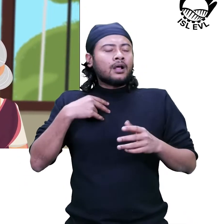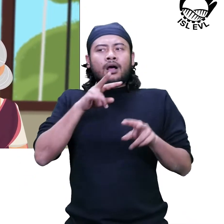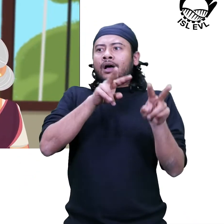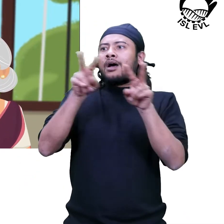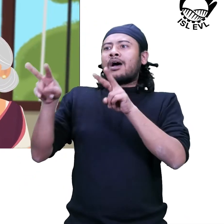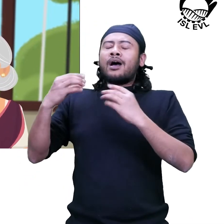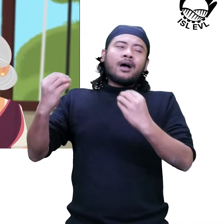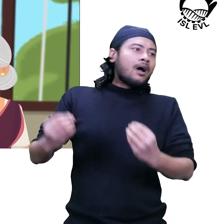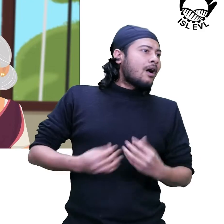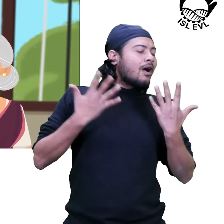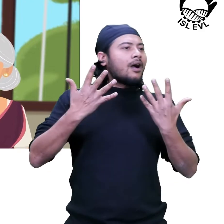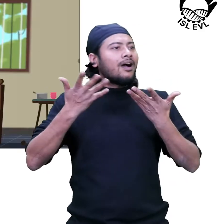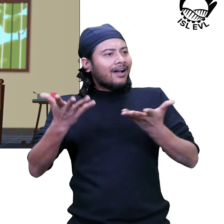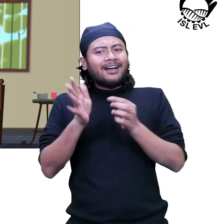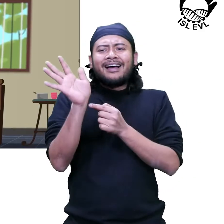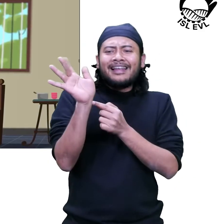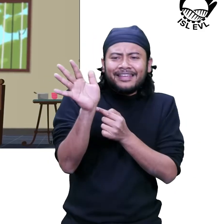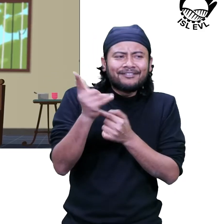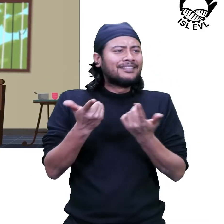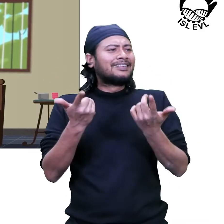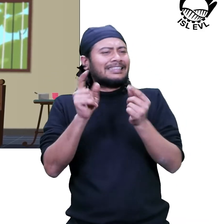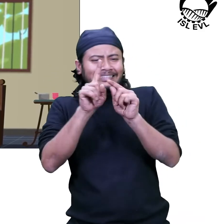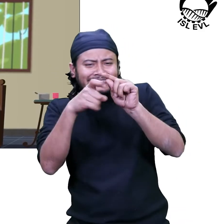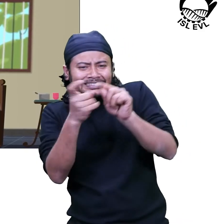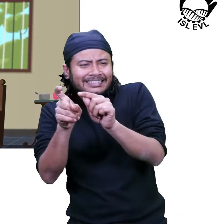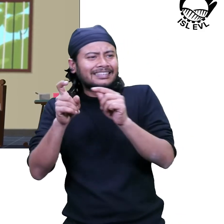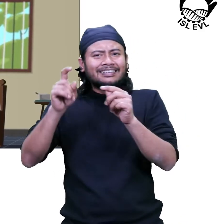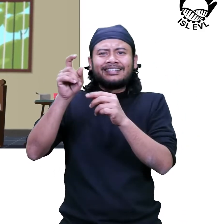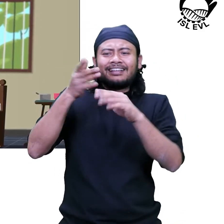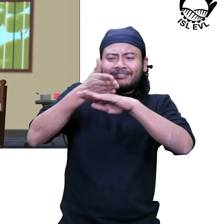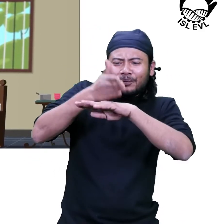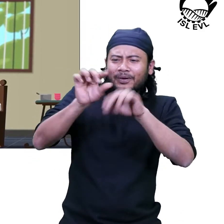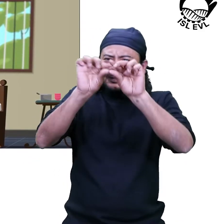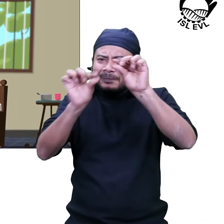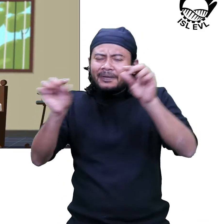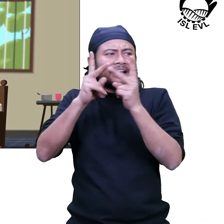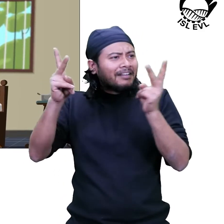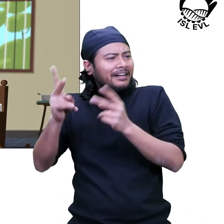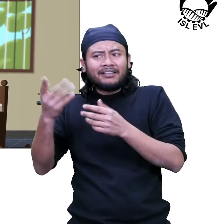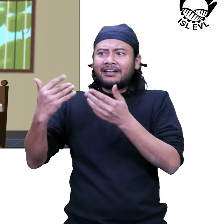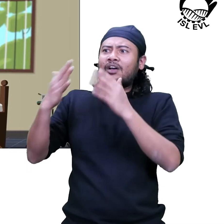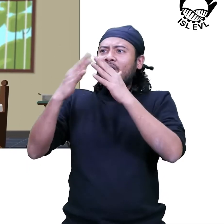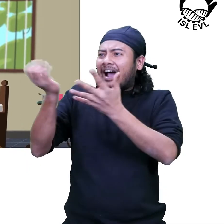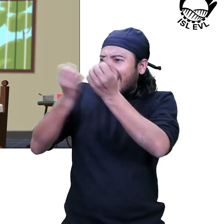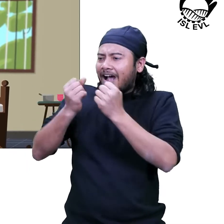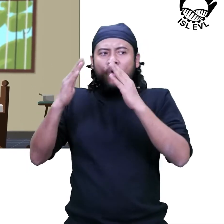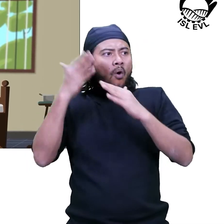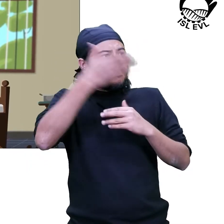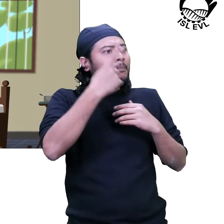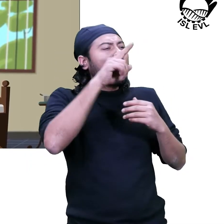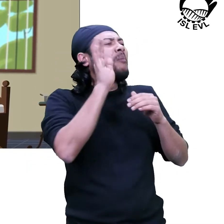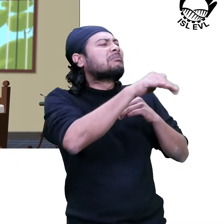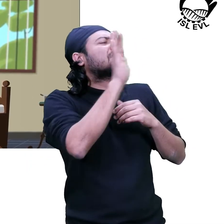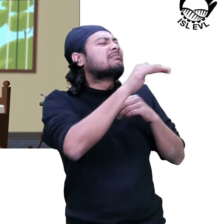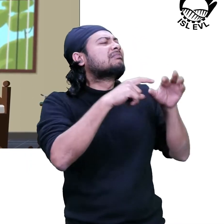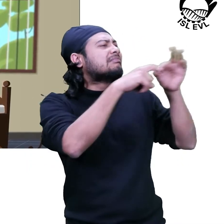leaves and herbs and bombard my mother with questions about them. I am lucky to have married somebody who